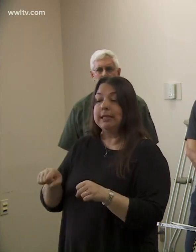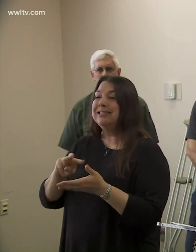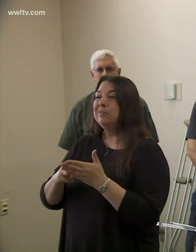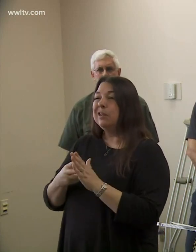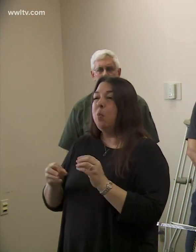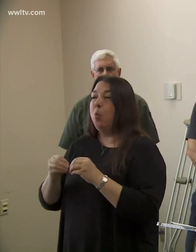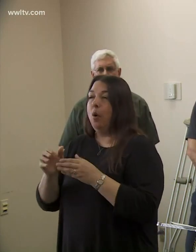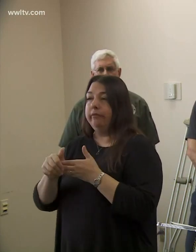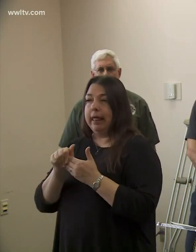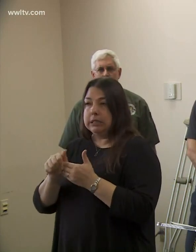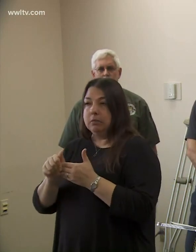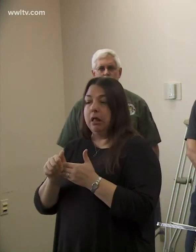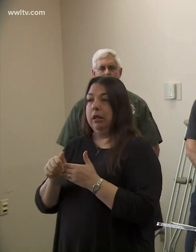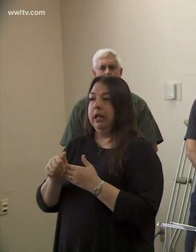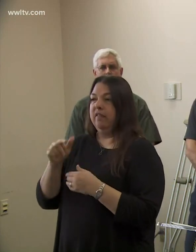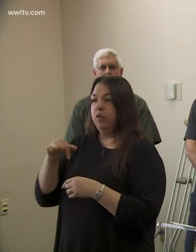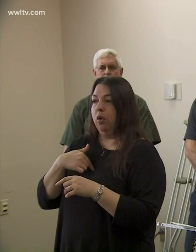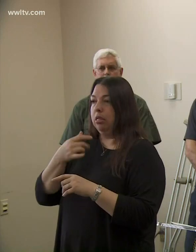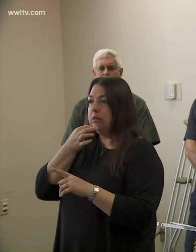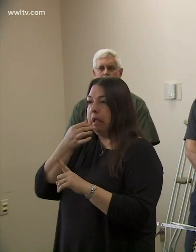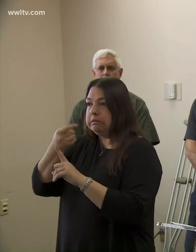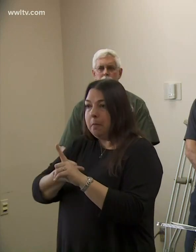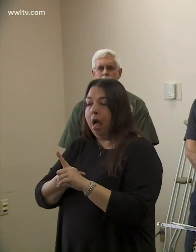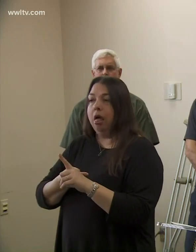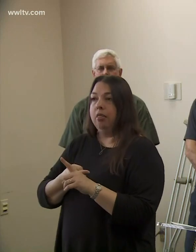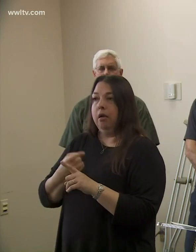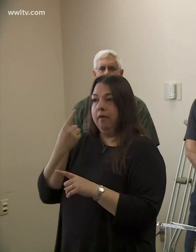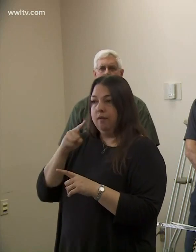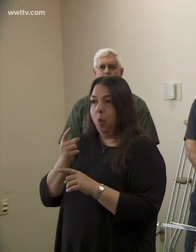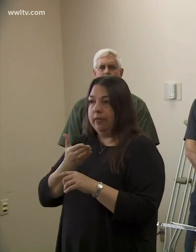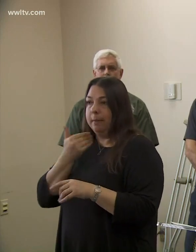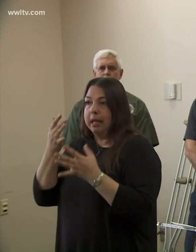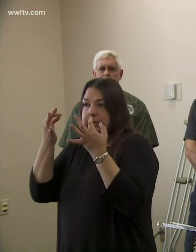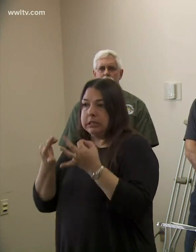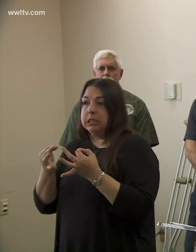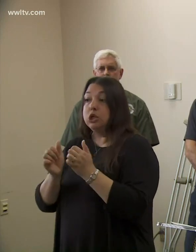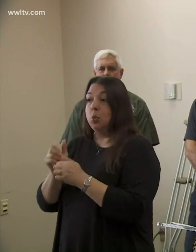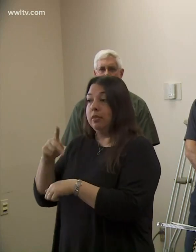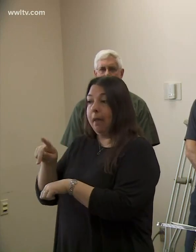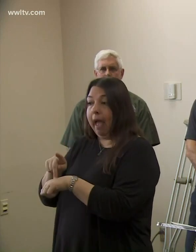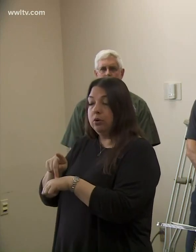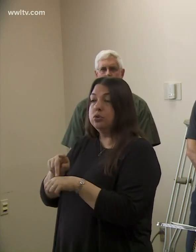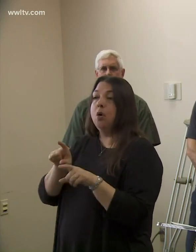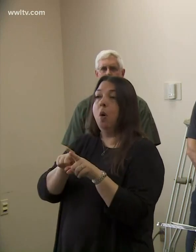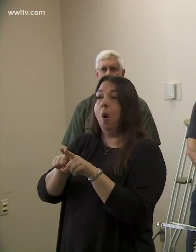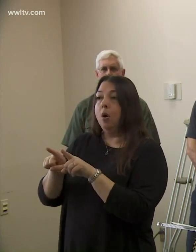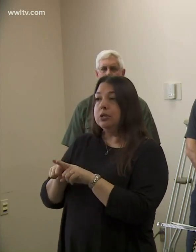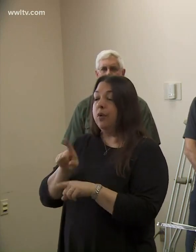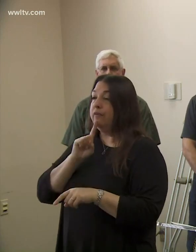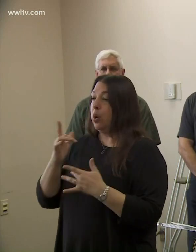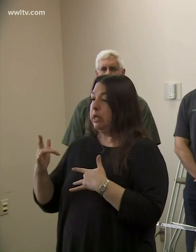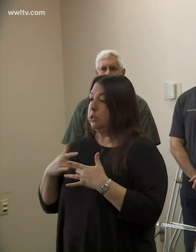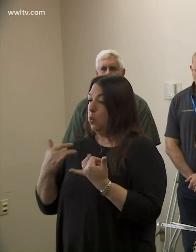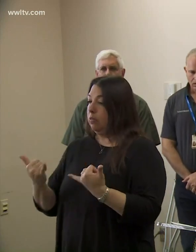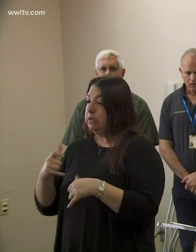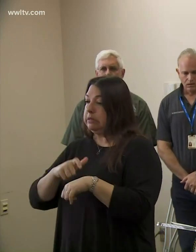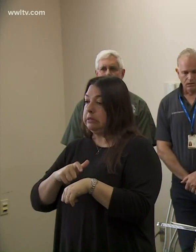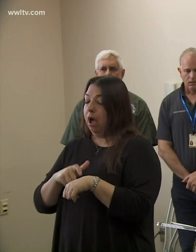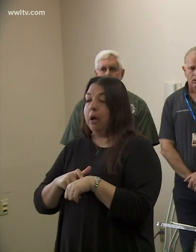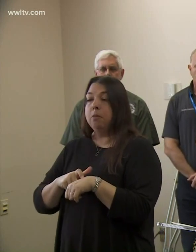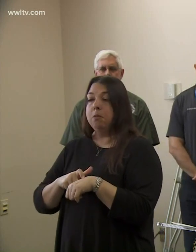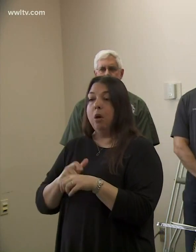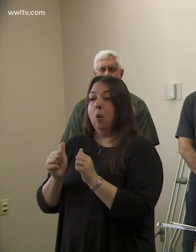little more flexibility over the next month to make needed decisions in the best interests of the parish. Uh, also we're very concerned at this point